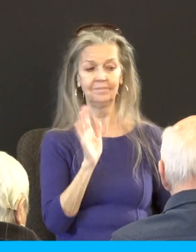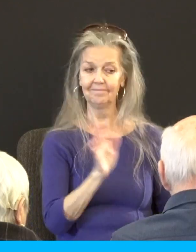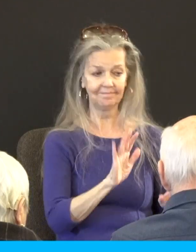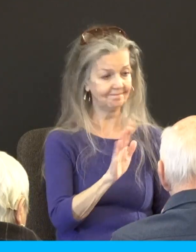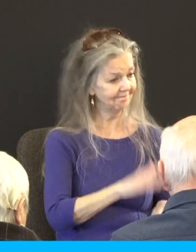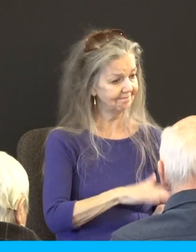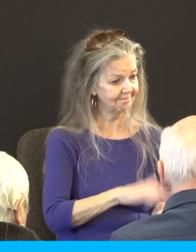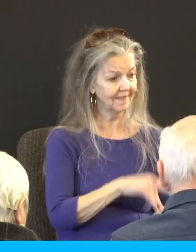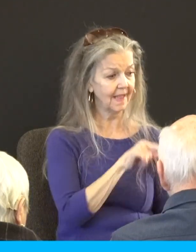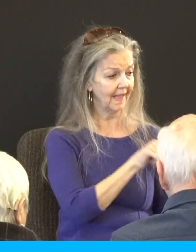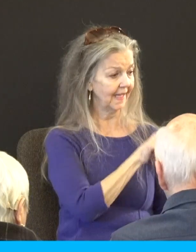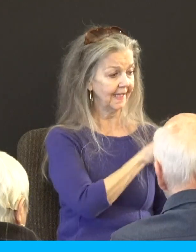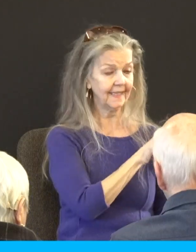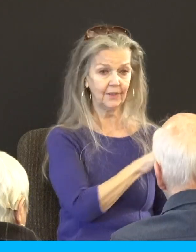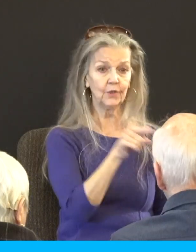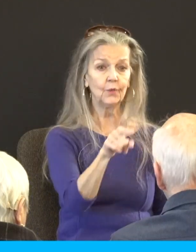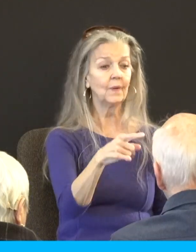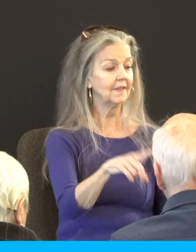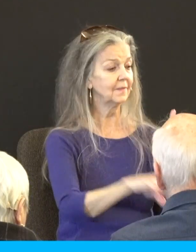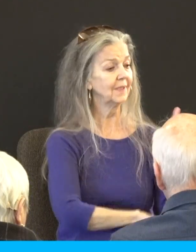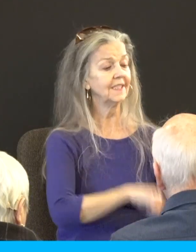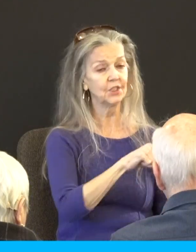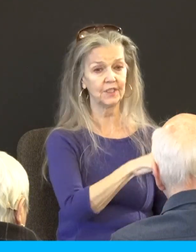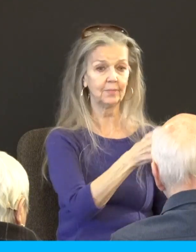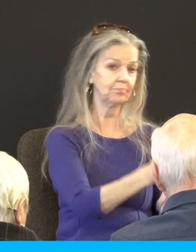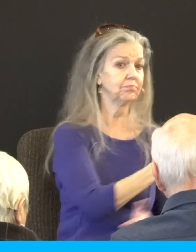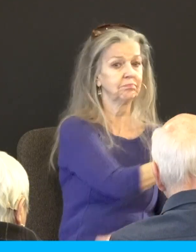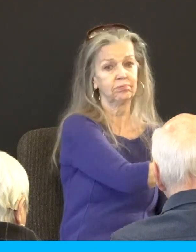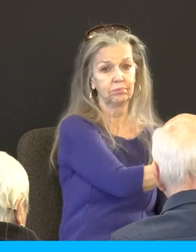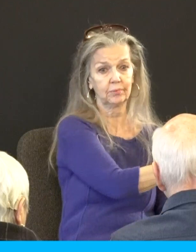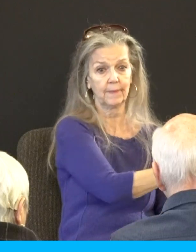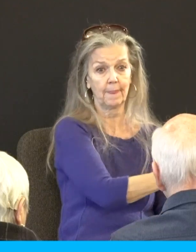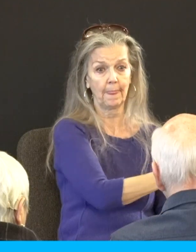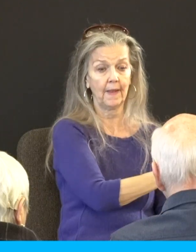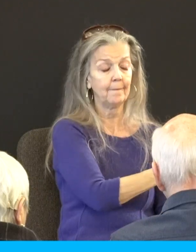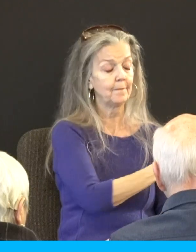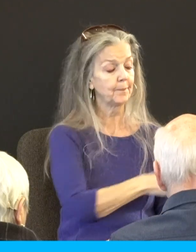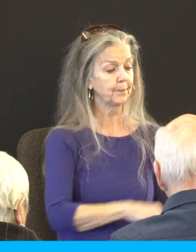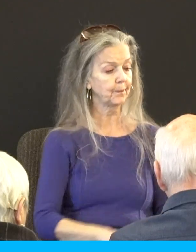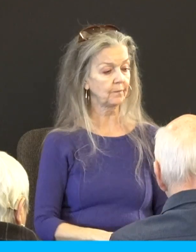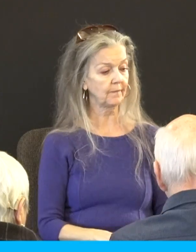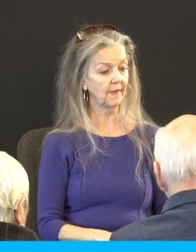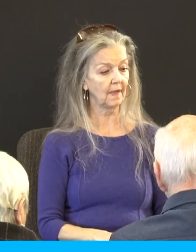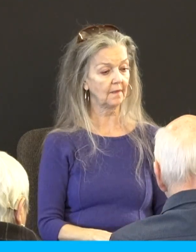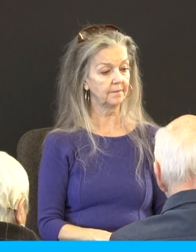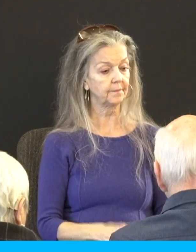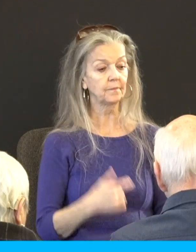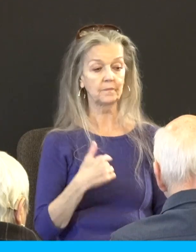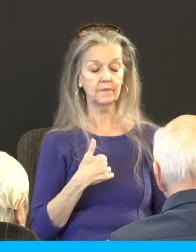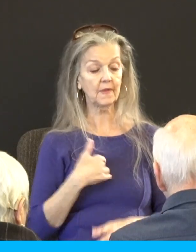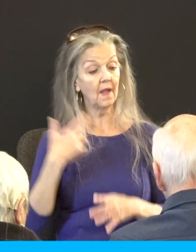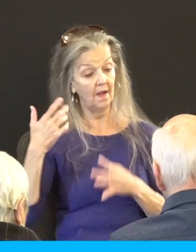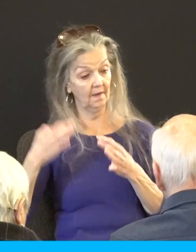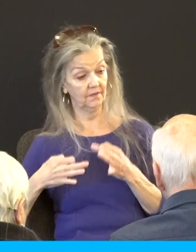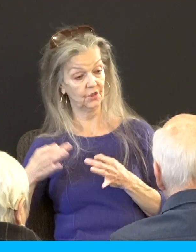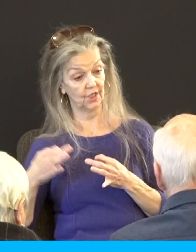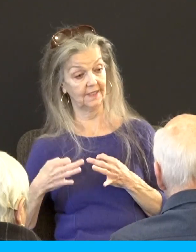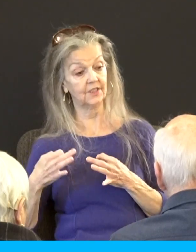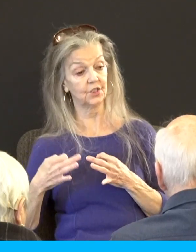deed might be taken away from among you. For verily is absent in the body but present in the spirit. I've judged already as though I were present concerning him that